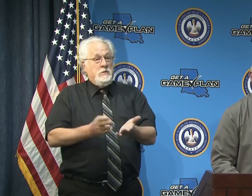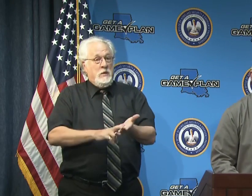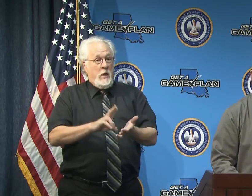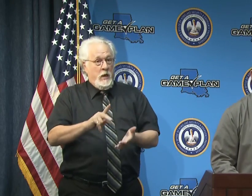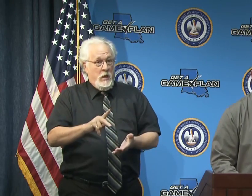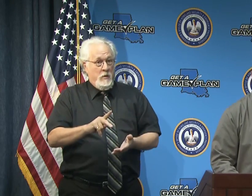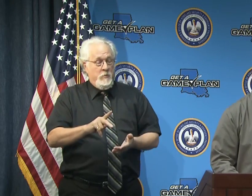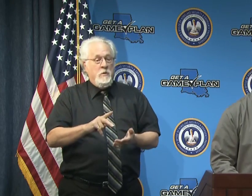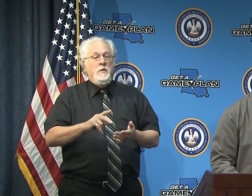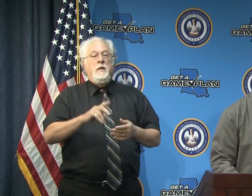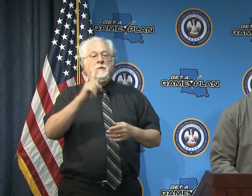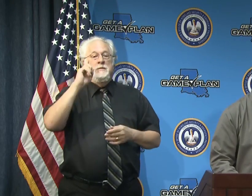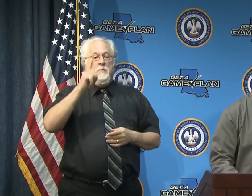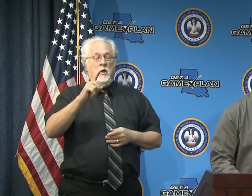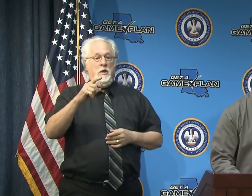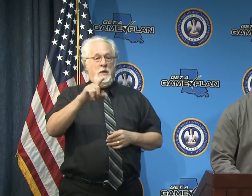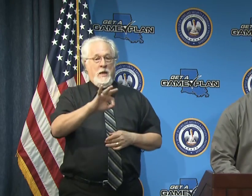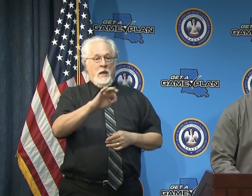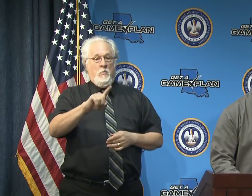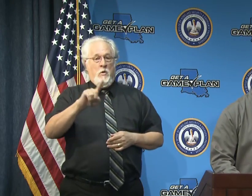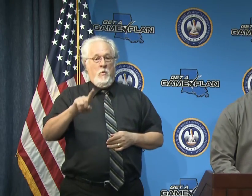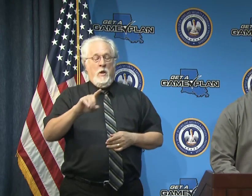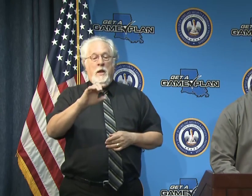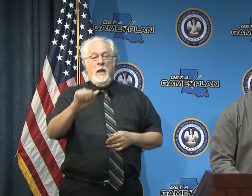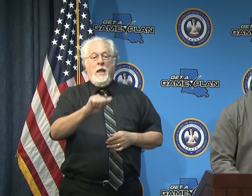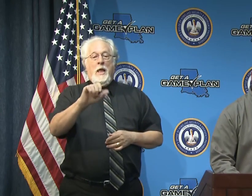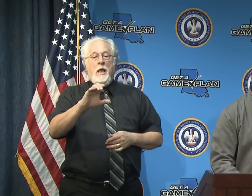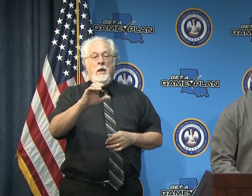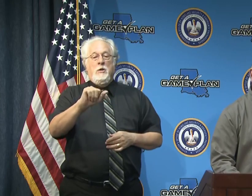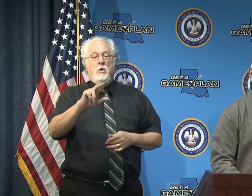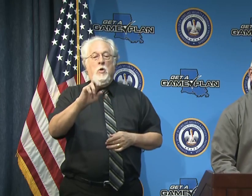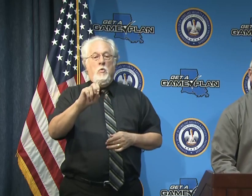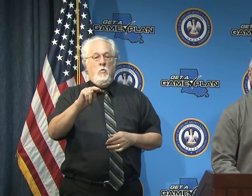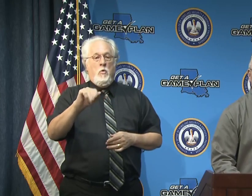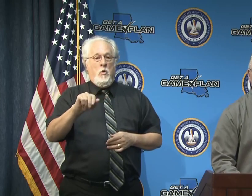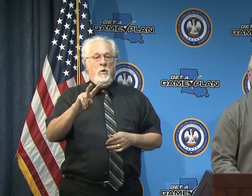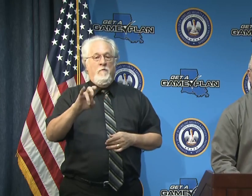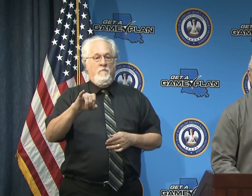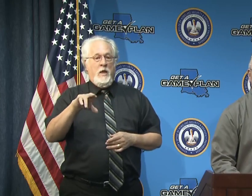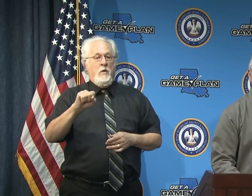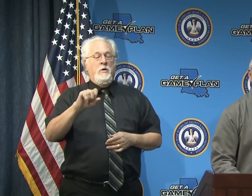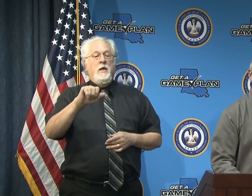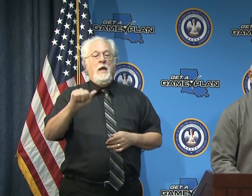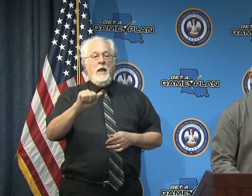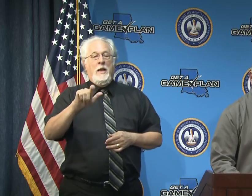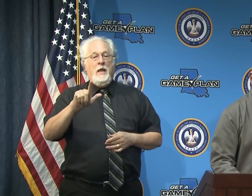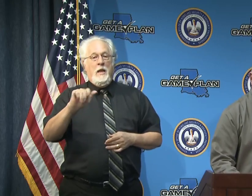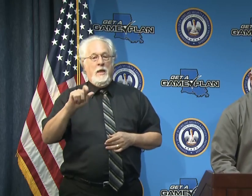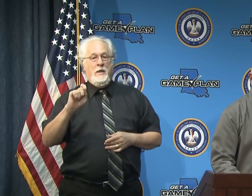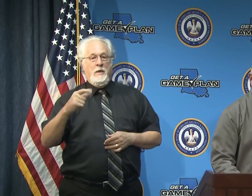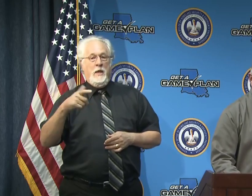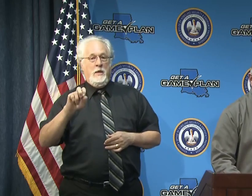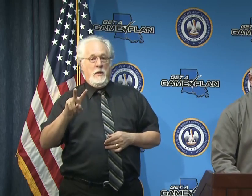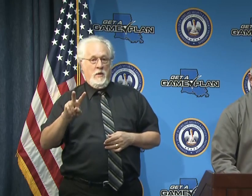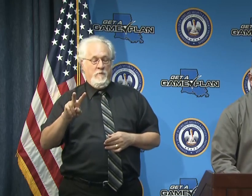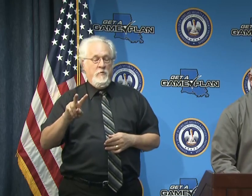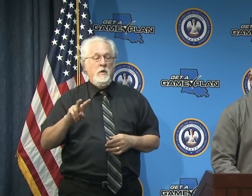for smart 9-1-1 at coronavirus.la.gov that's coronavirus.la.gov